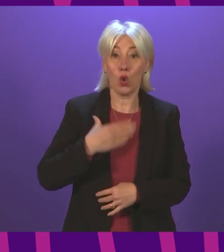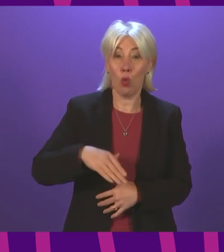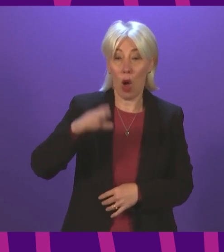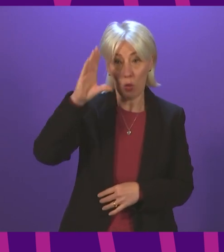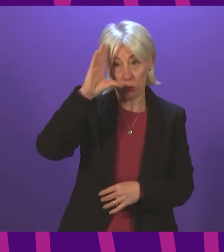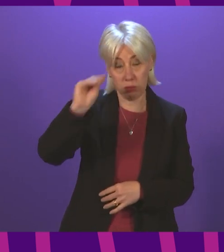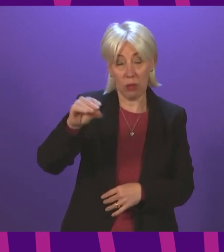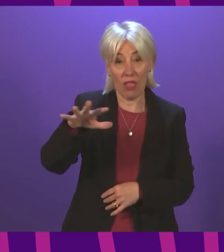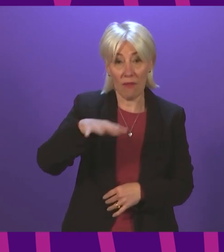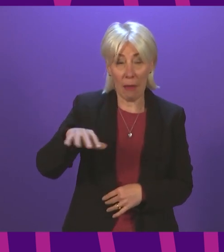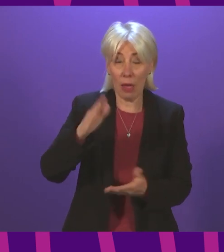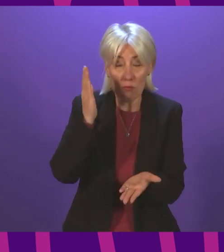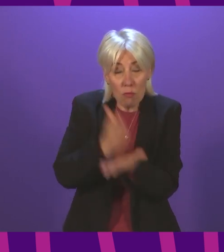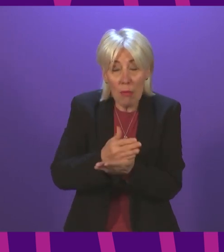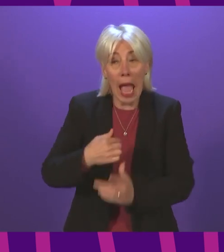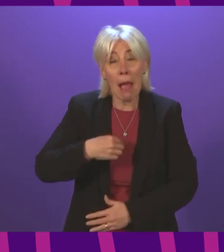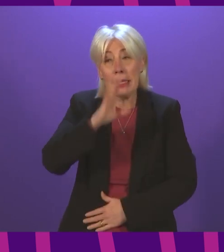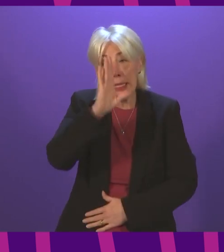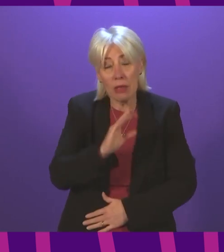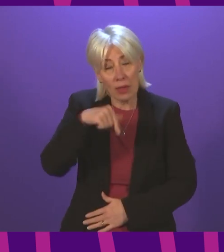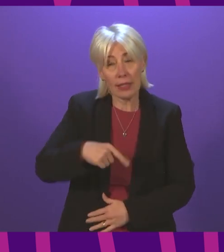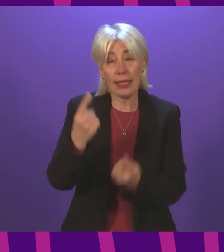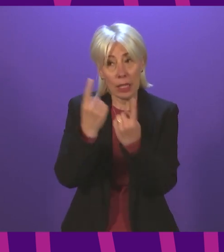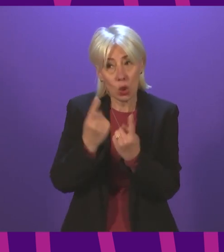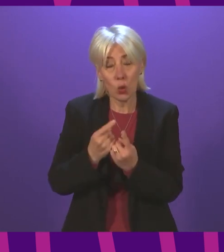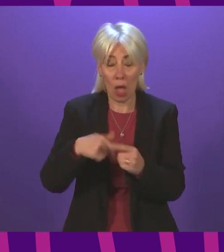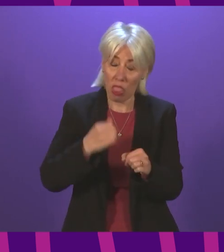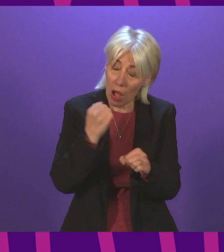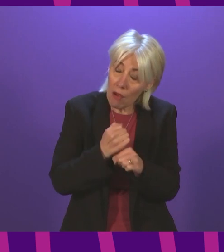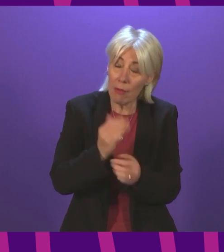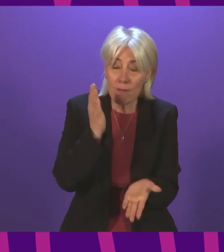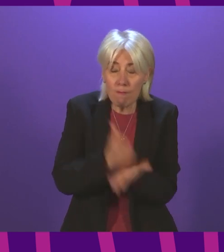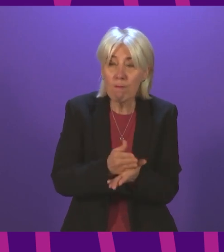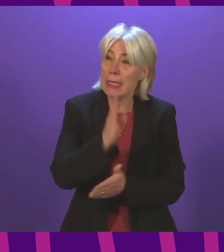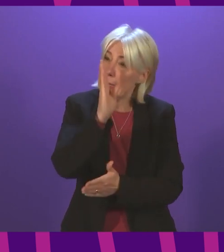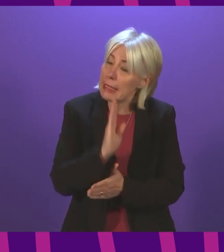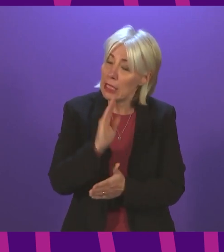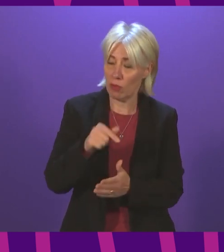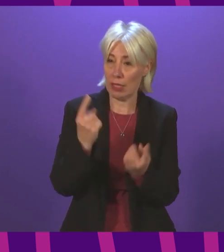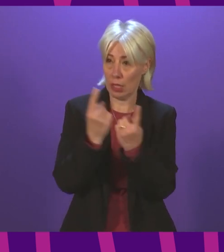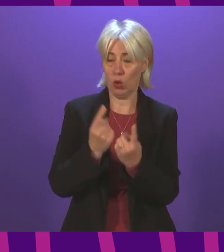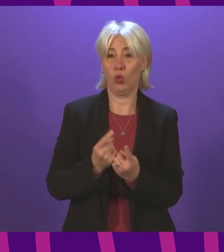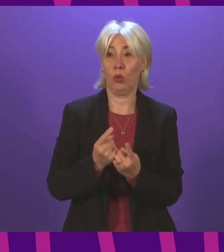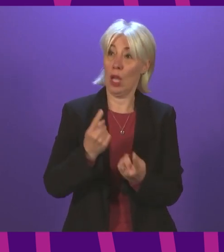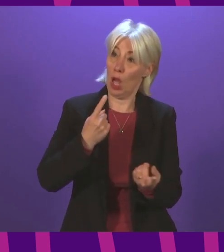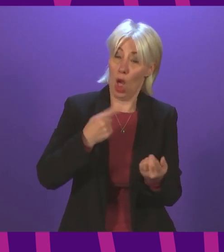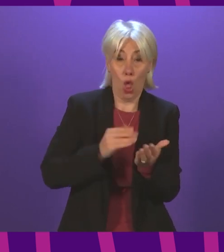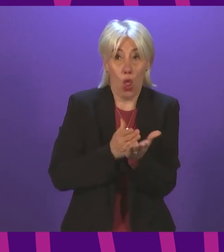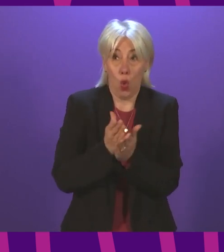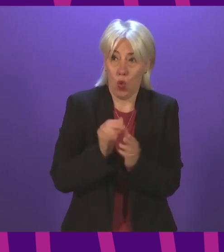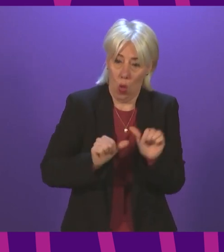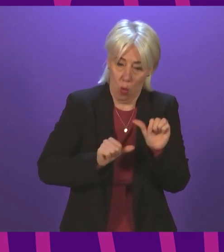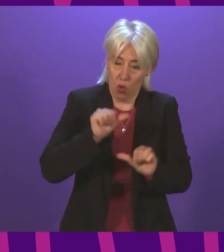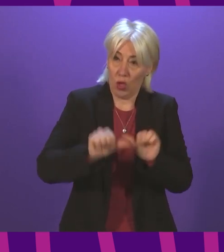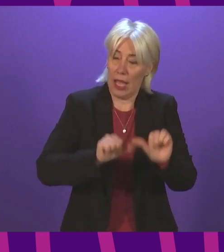about how seriously I take these issues, how seriously the government takes these issues and how determined we are through the processes